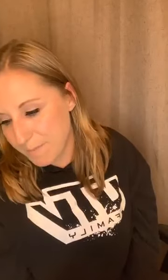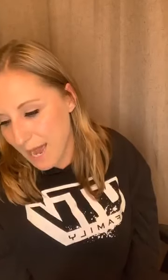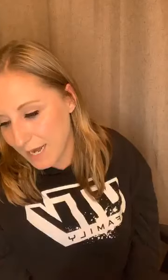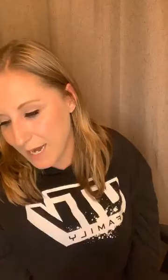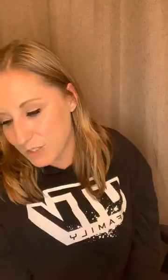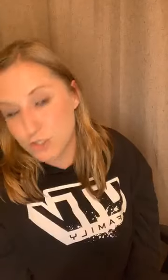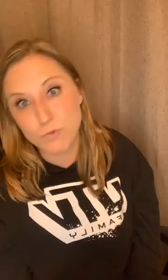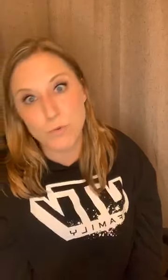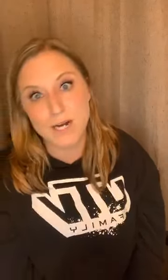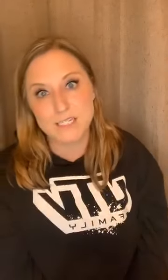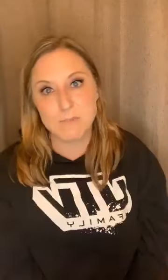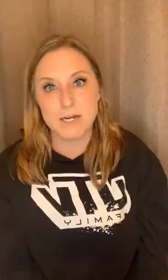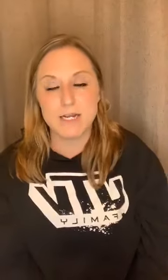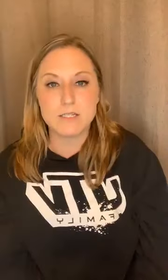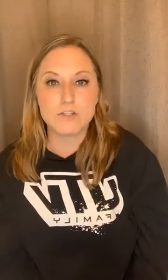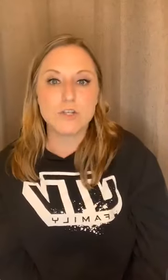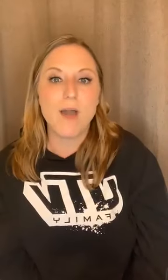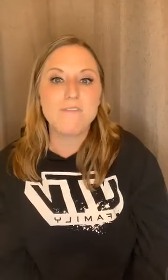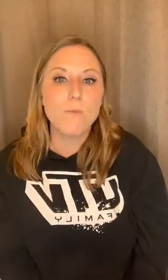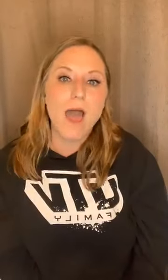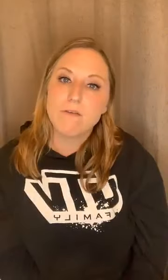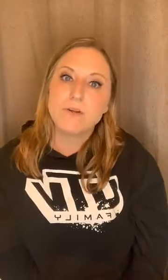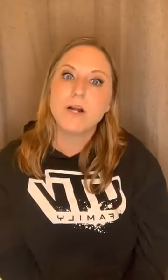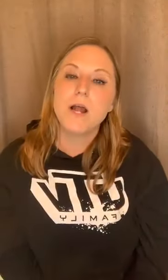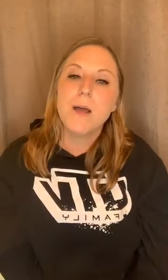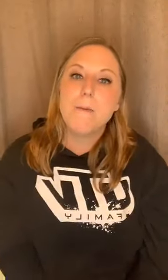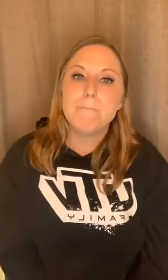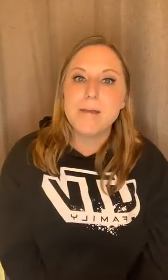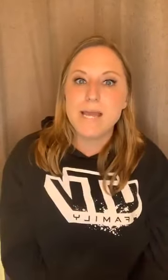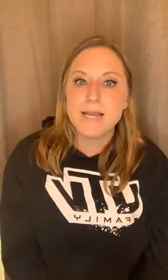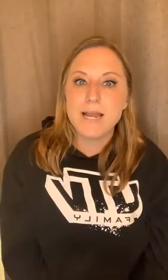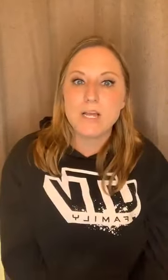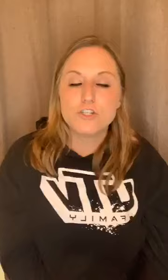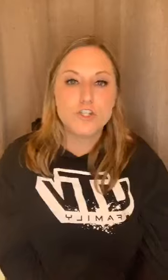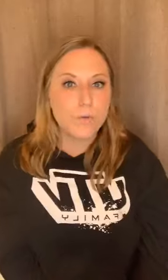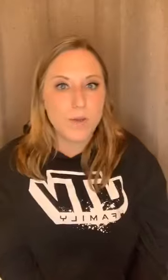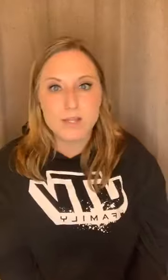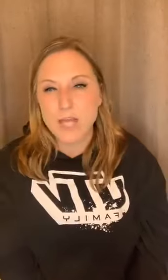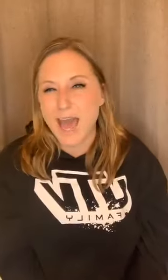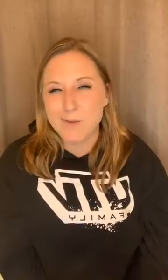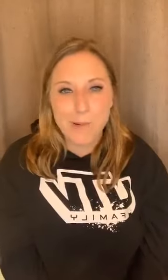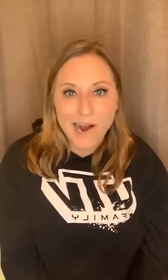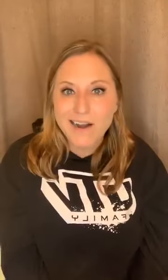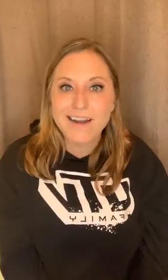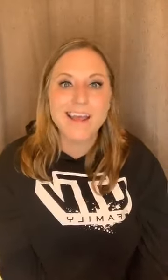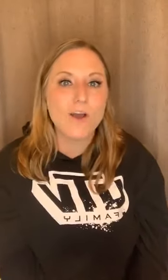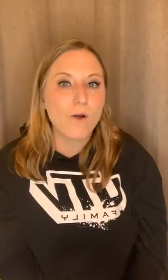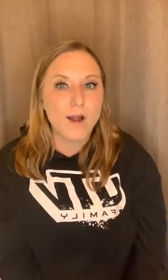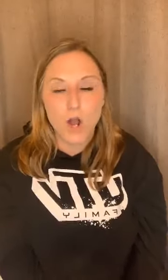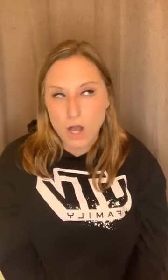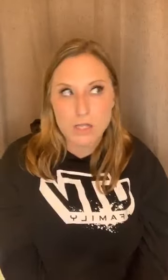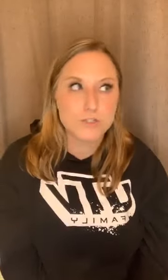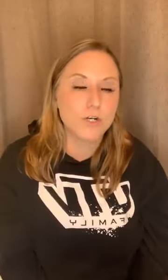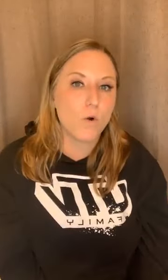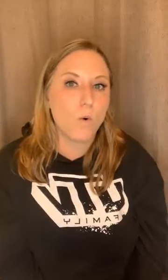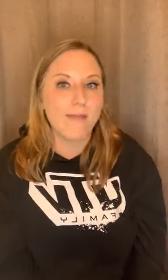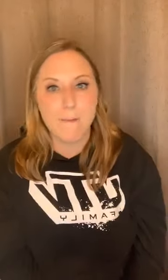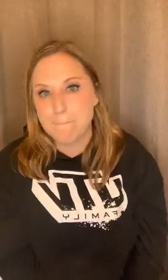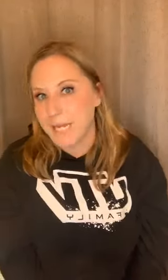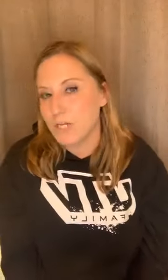body to your experiences. So have you ever been doing at a party or at a concert or at the beach